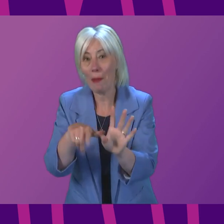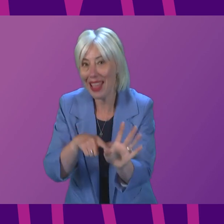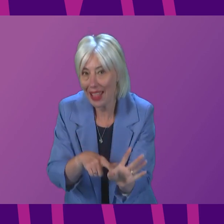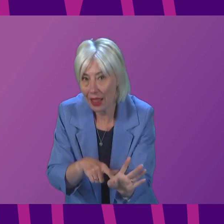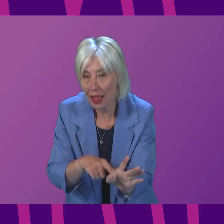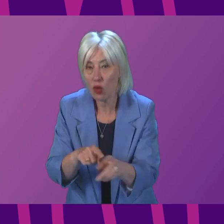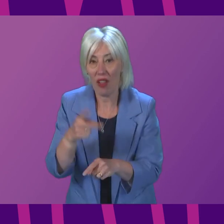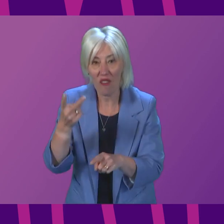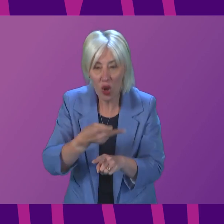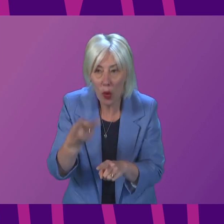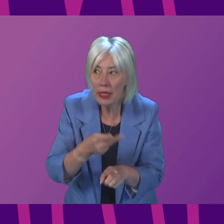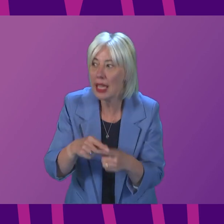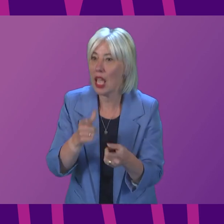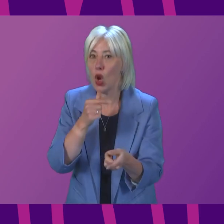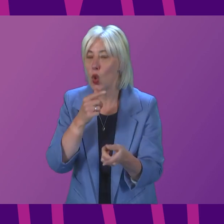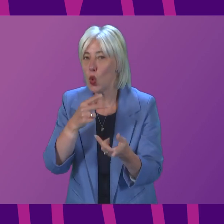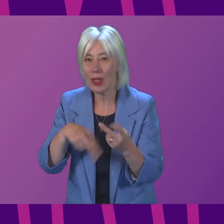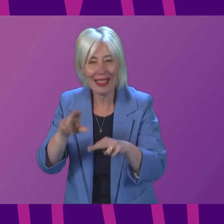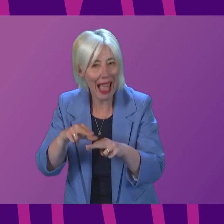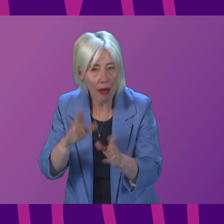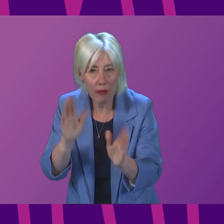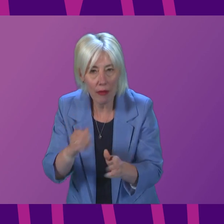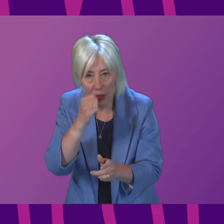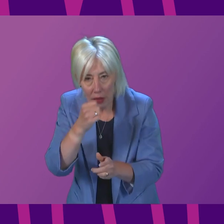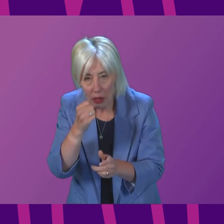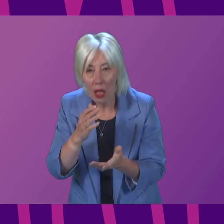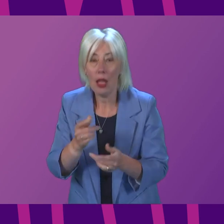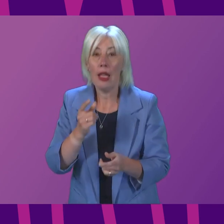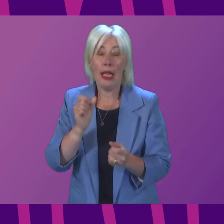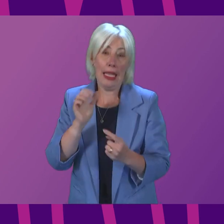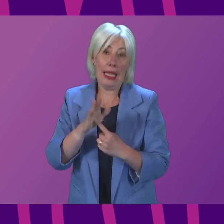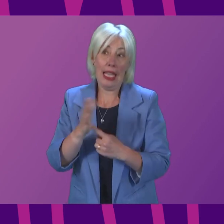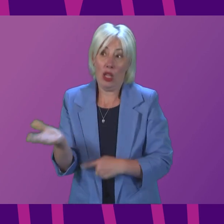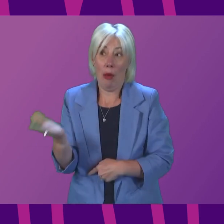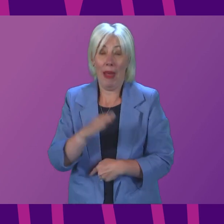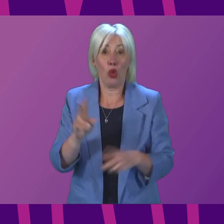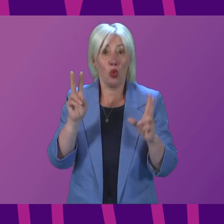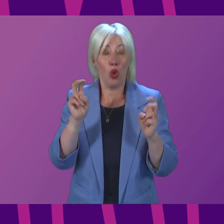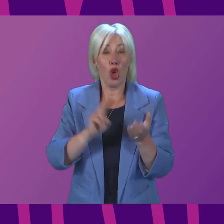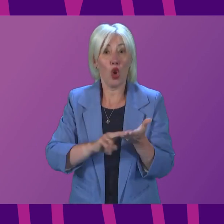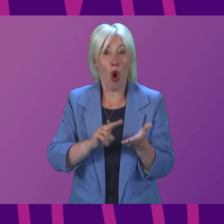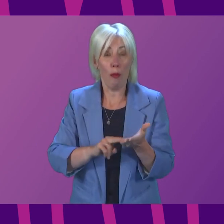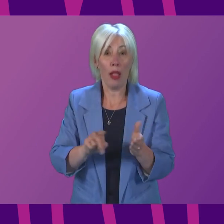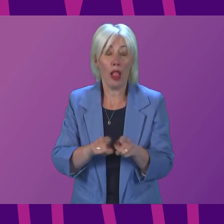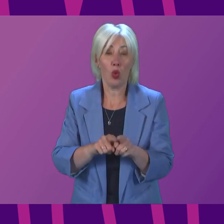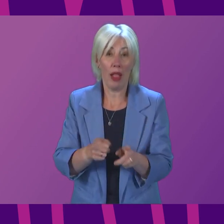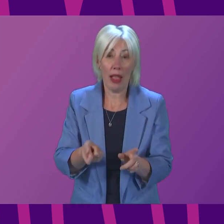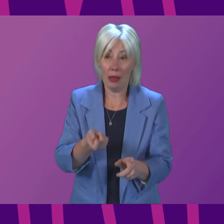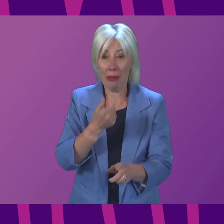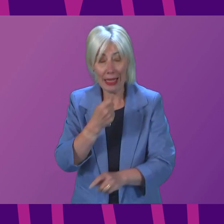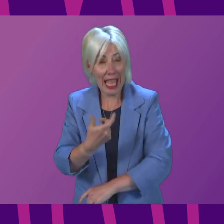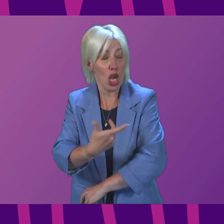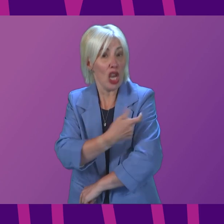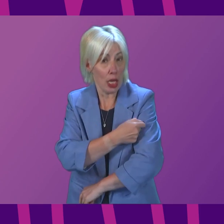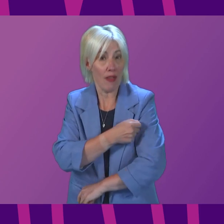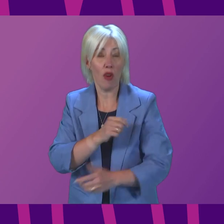and staff groups that will be targeted? Key to our ability to return to normal, of course, is the use of antiviral medication, and I